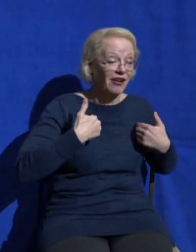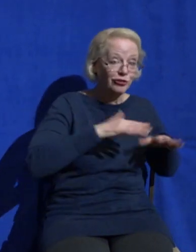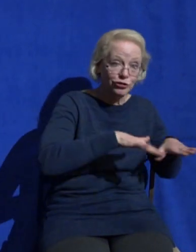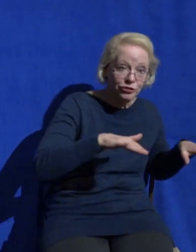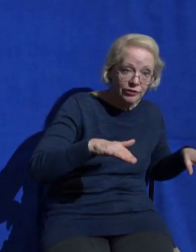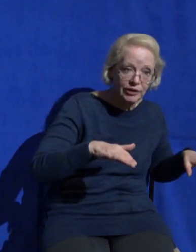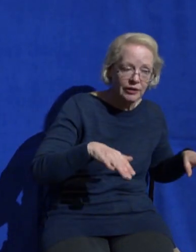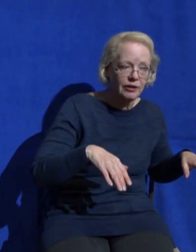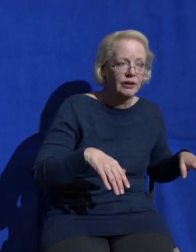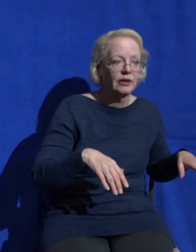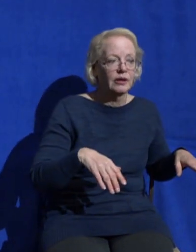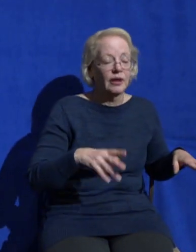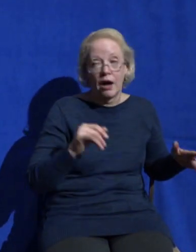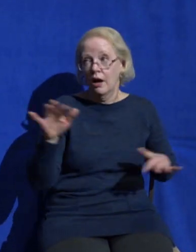gonna siege the bathroom right